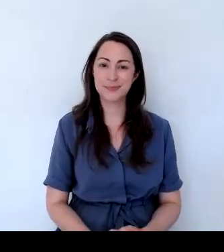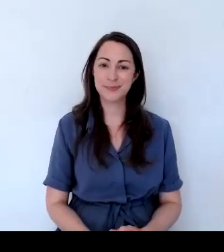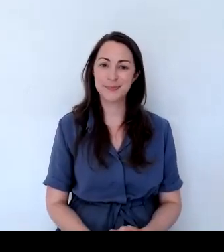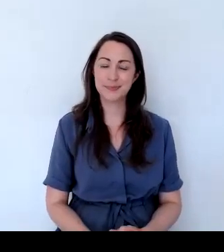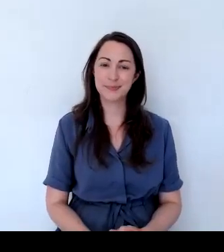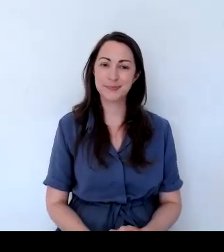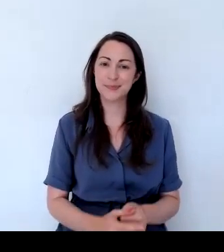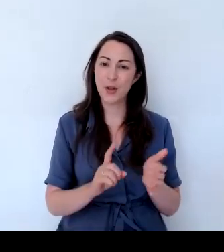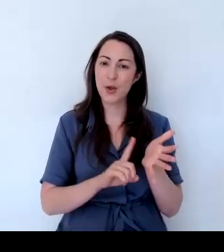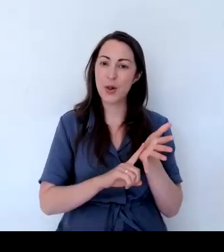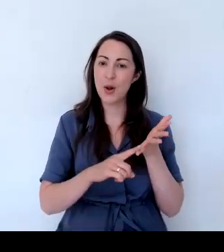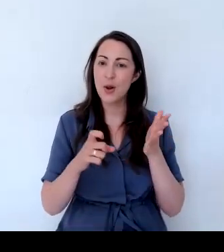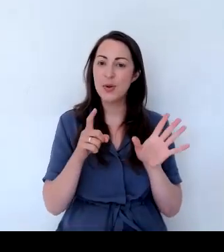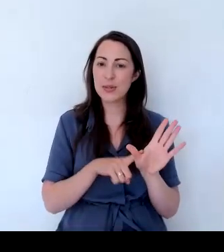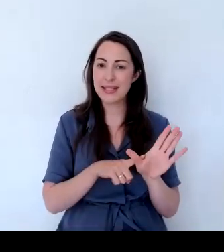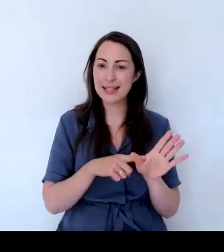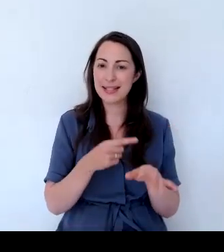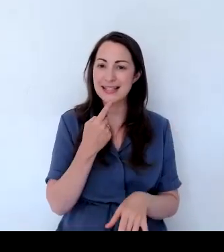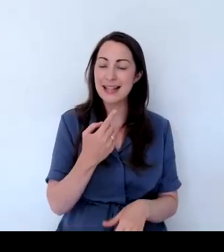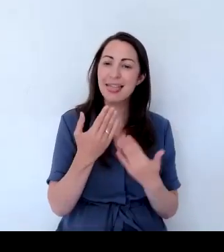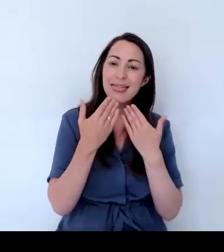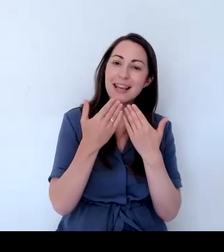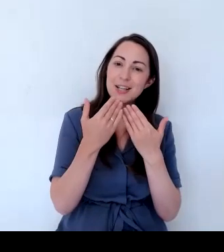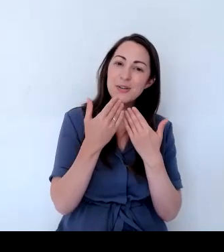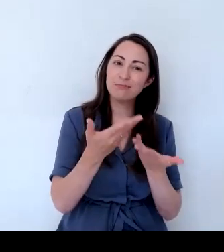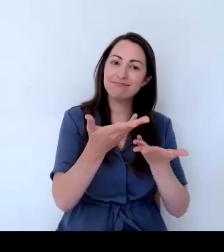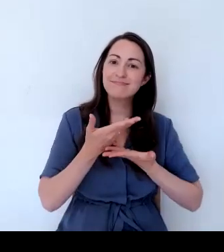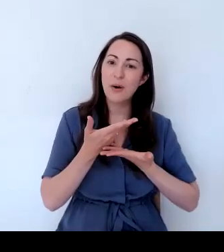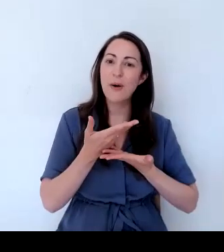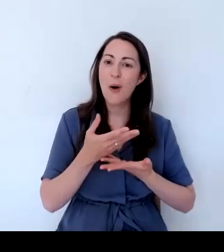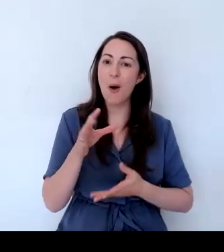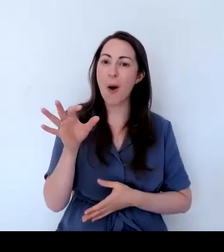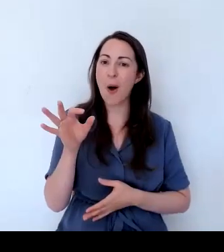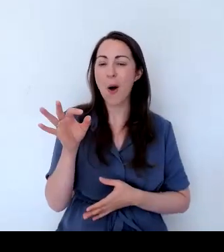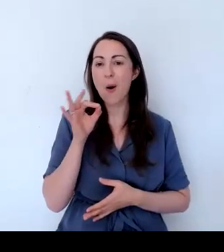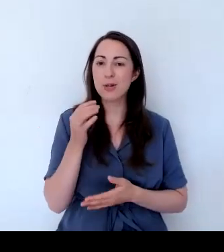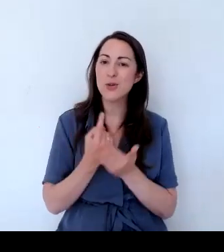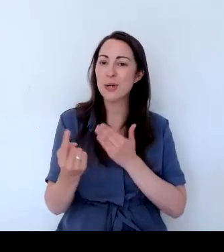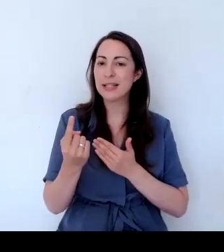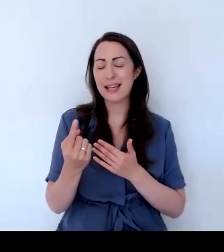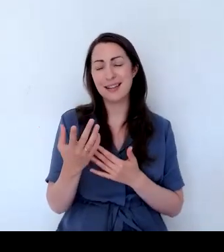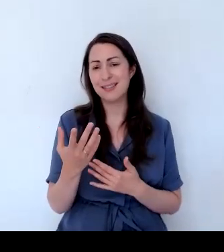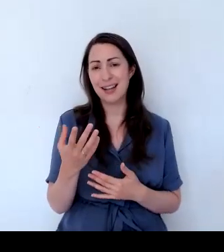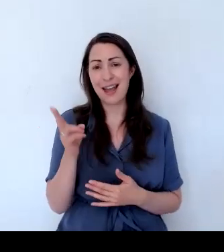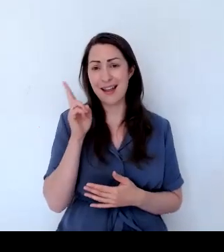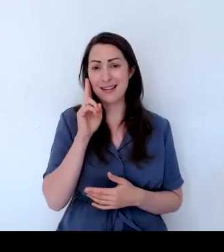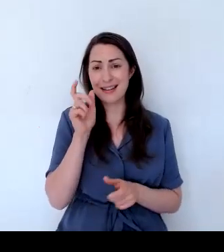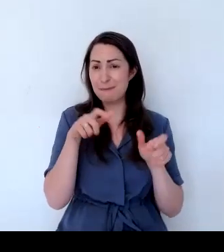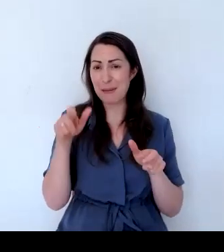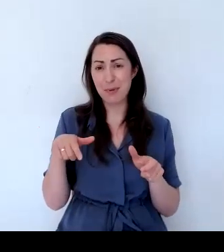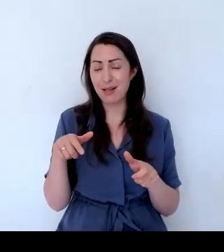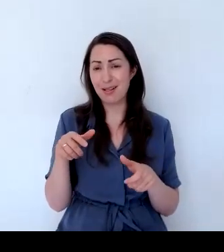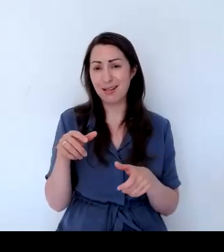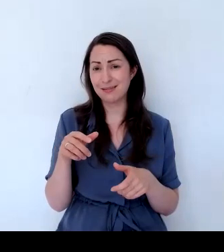Lucy says, thank you for giving us this opportunity. It's rare for deaf people to have this kind of thing. It's so nice. Thank you all and Holly.